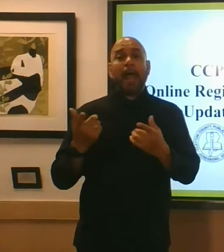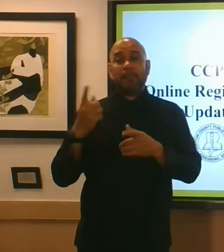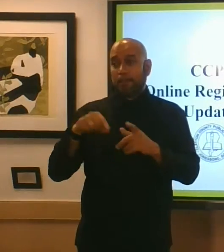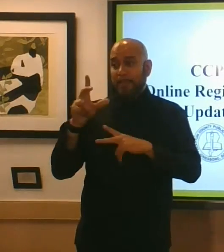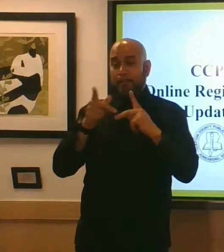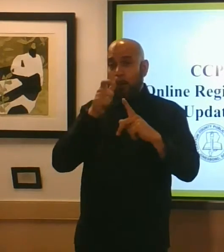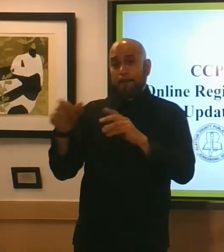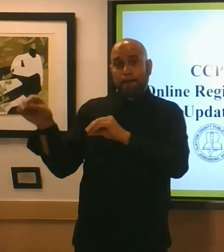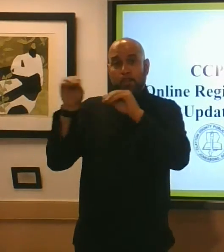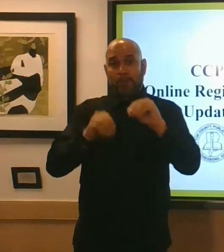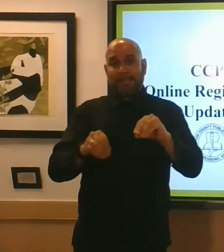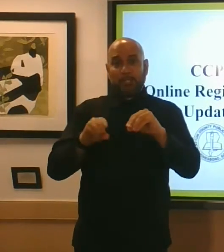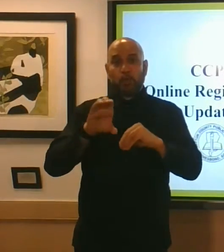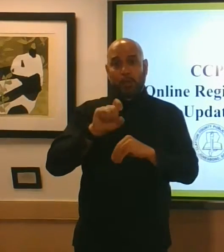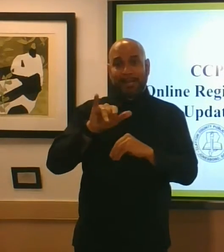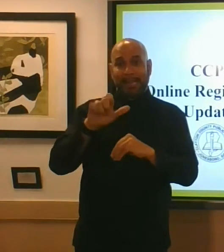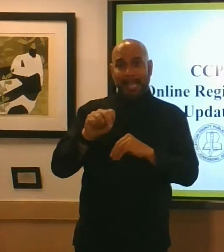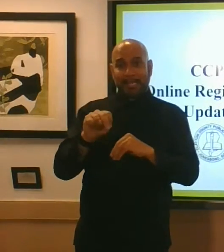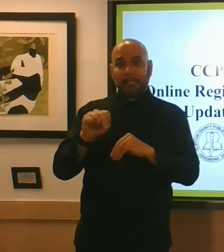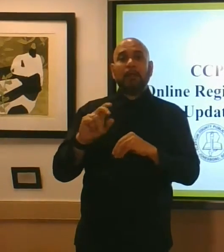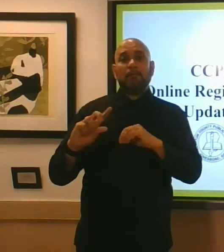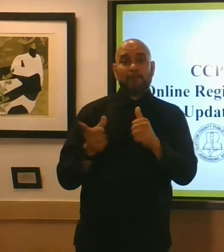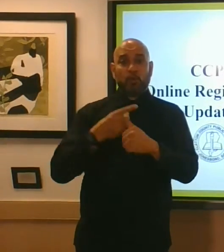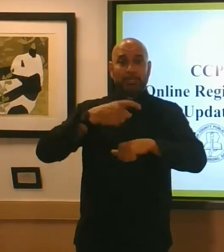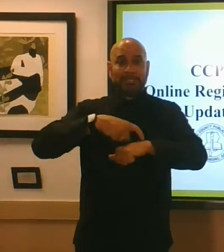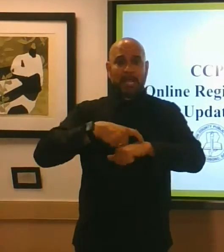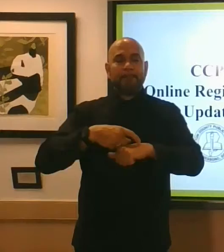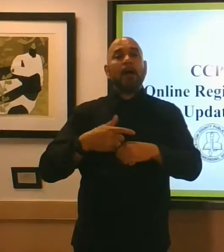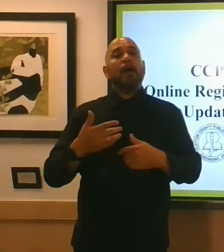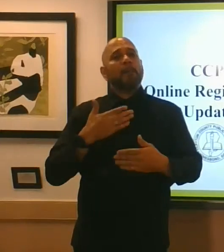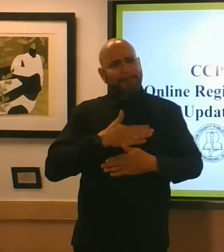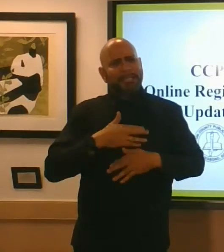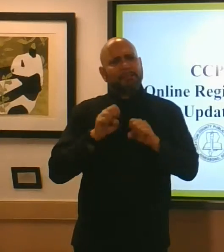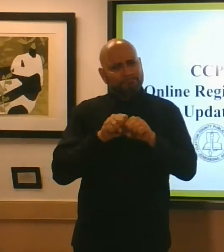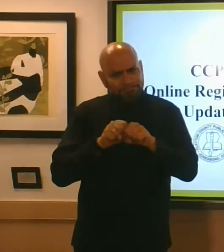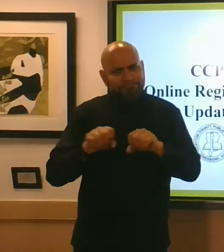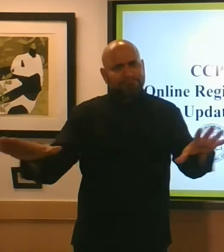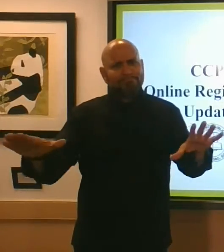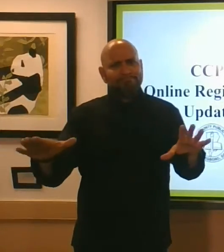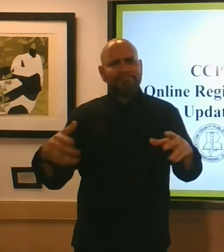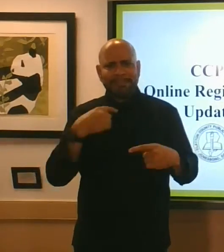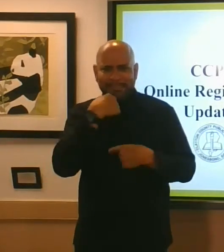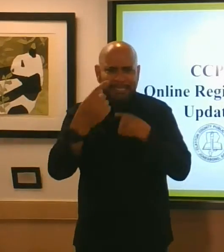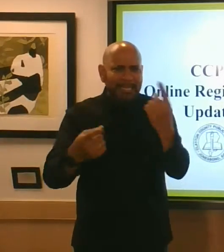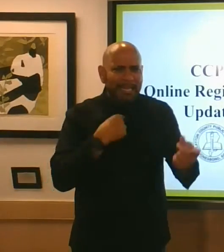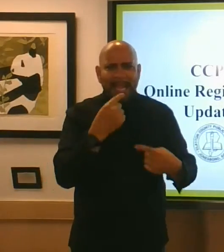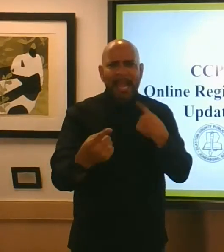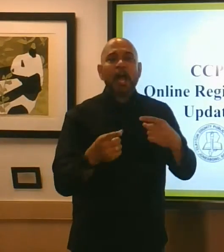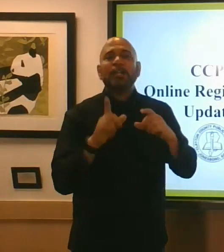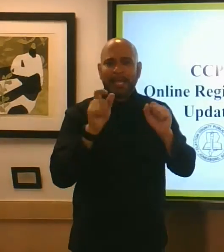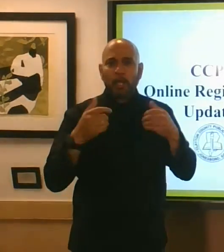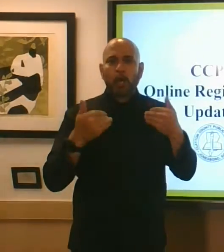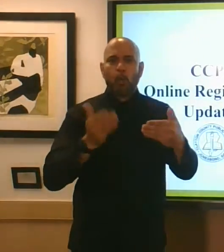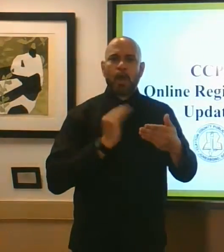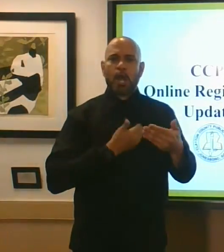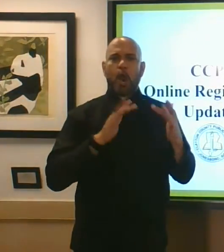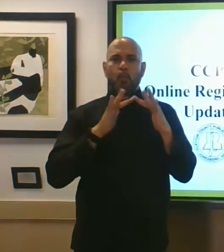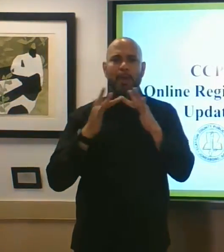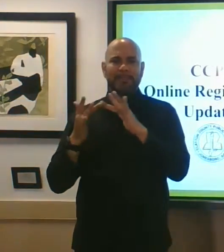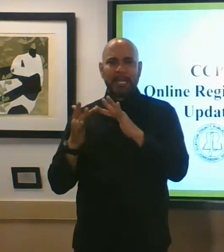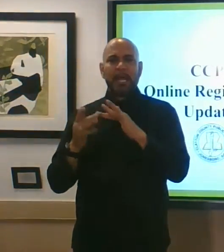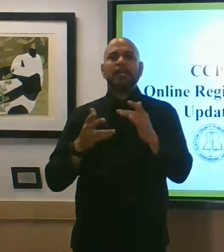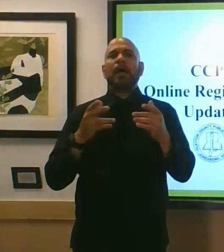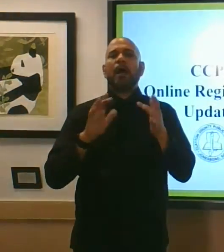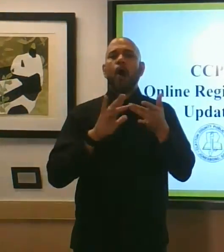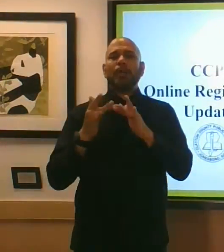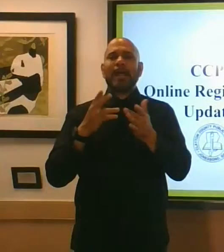first time enrolling students please help us get the word out they can go to our website online registration information is right